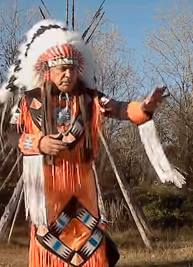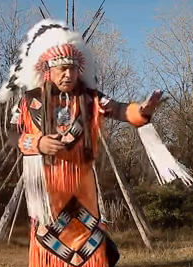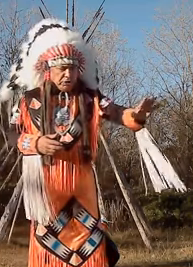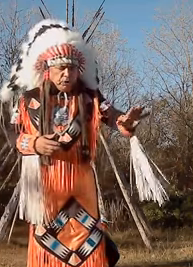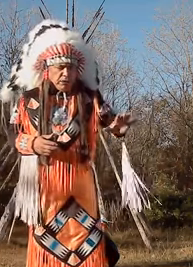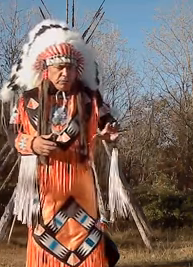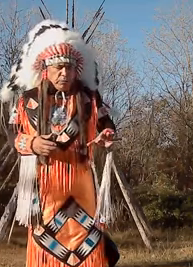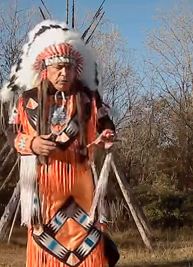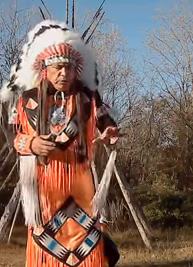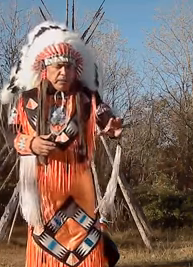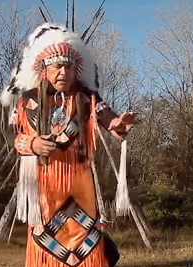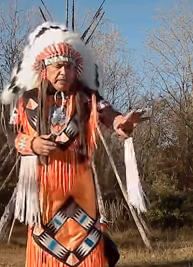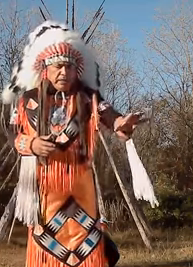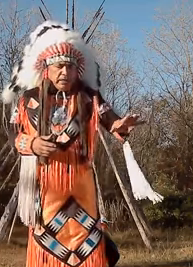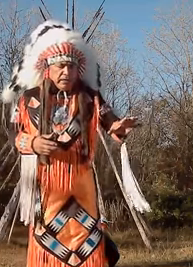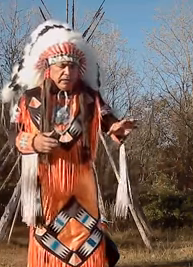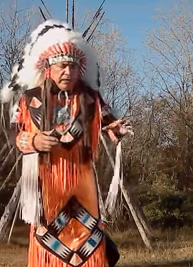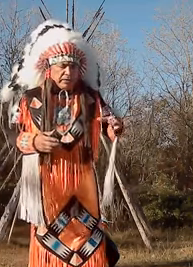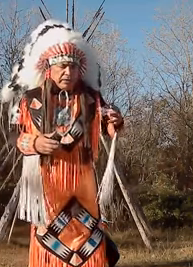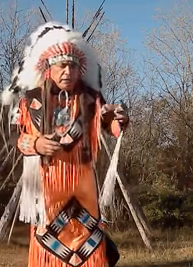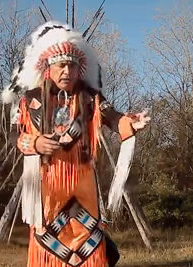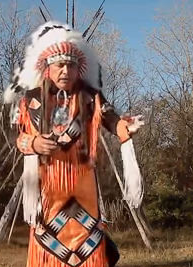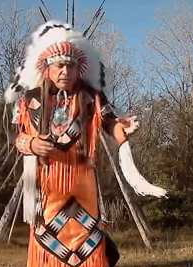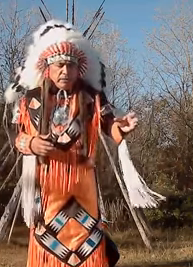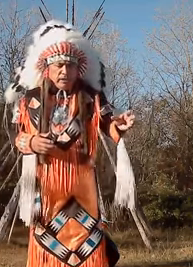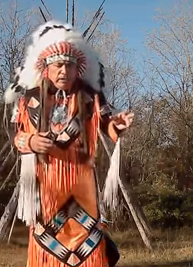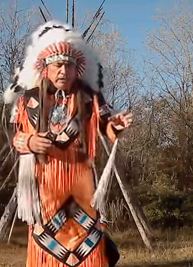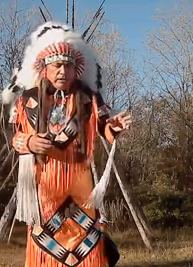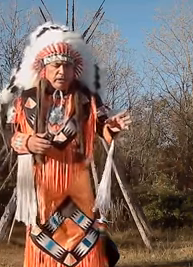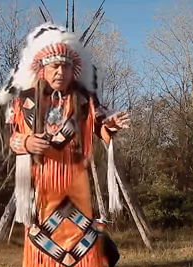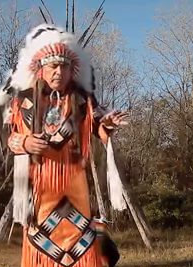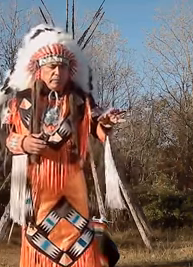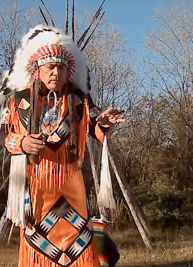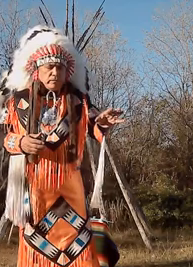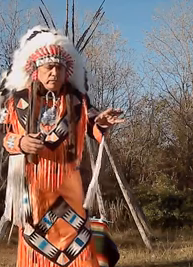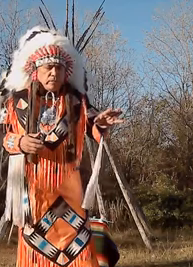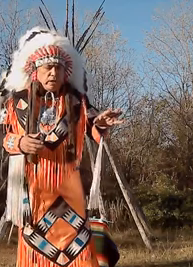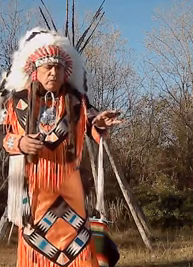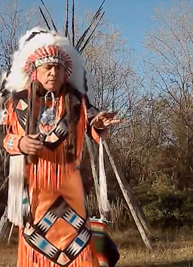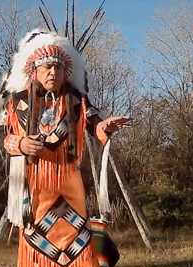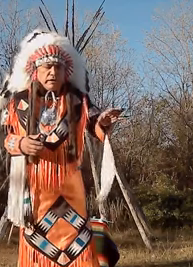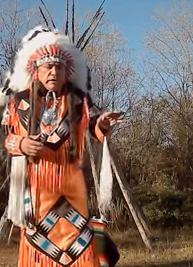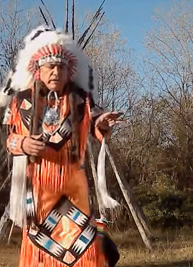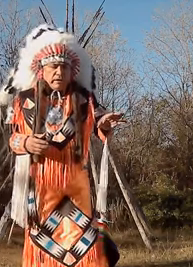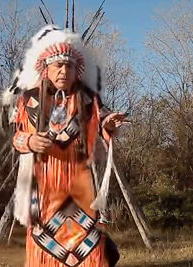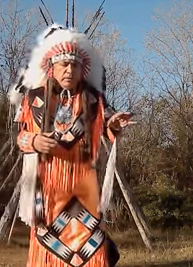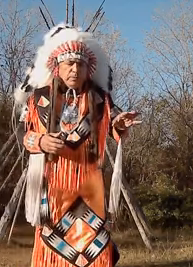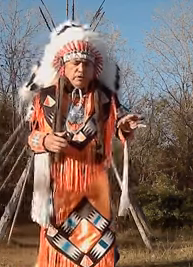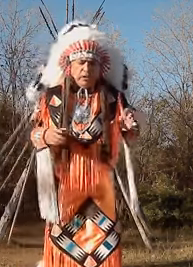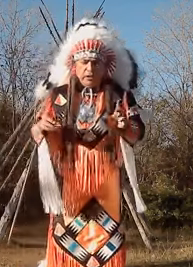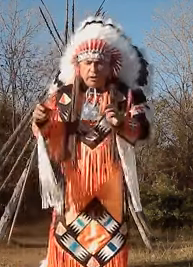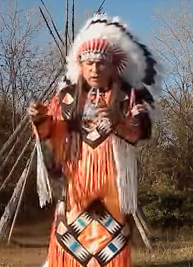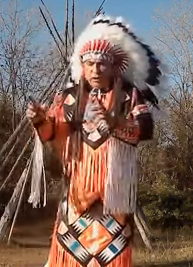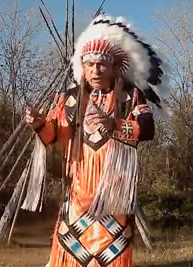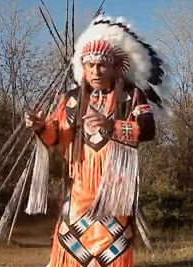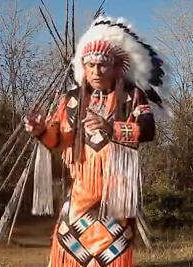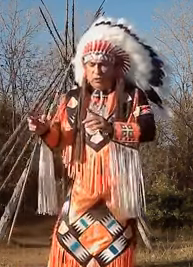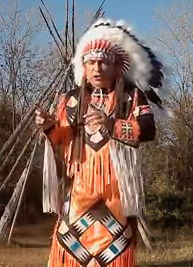able to show me through painting and the symbolism that reflected and represented those